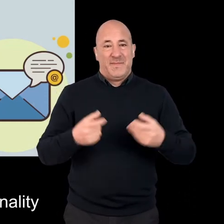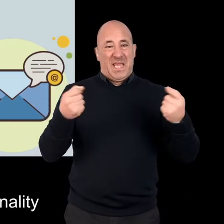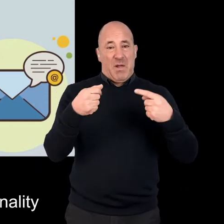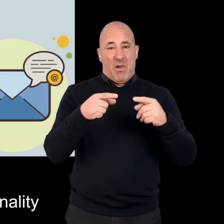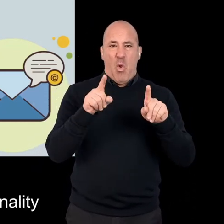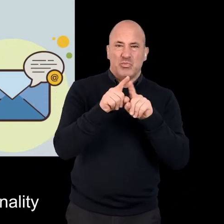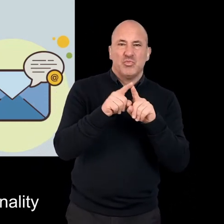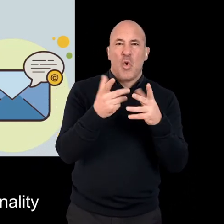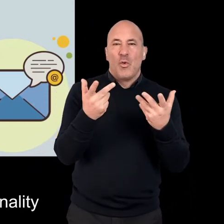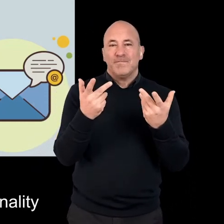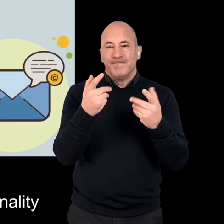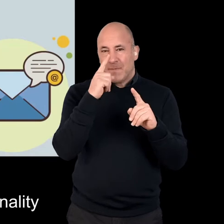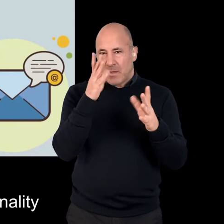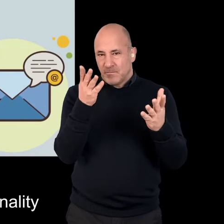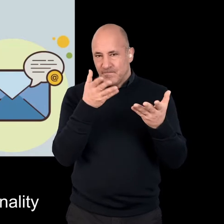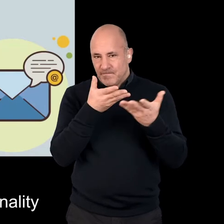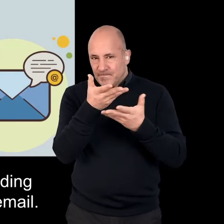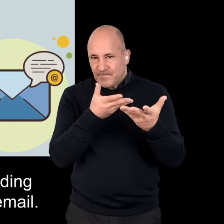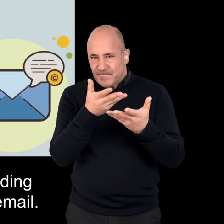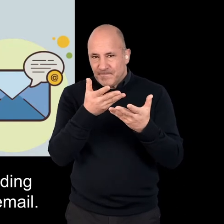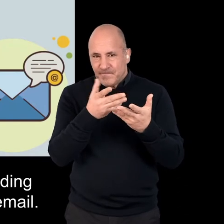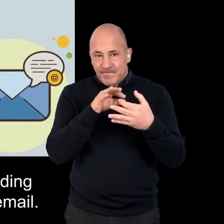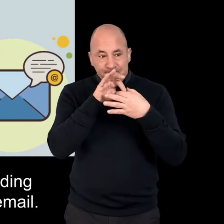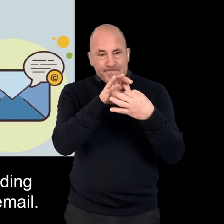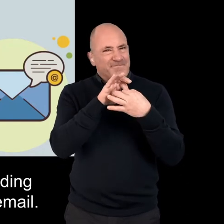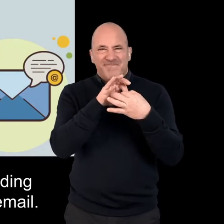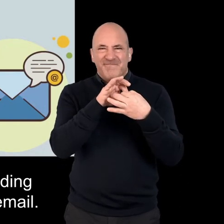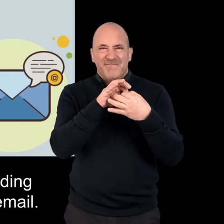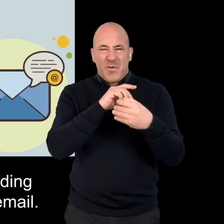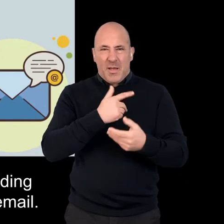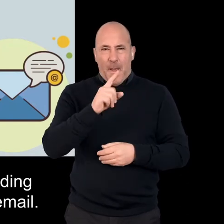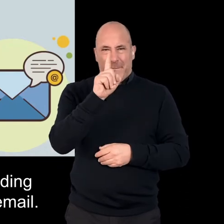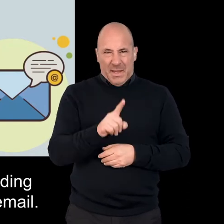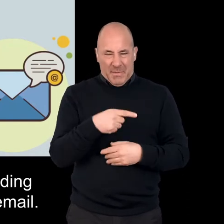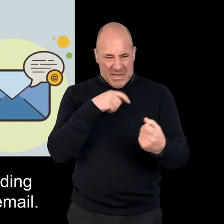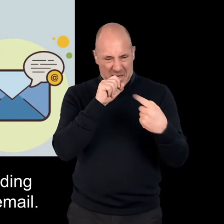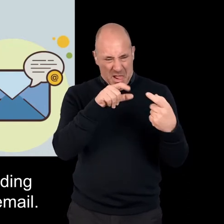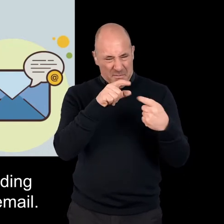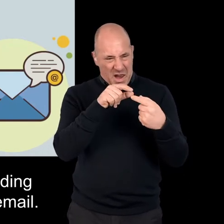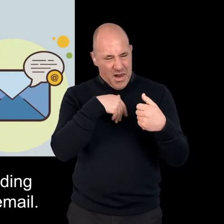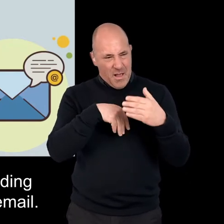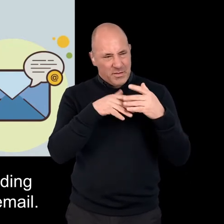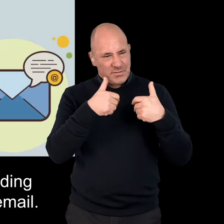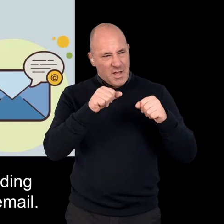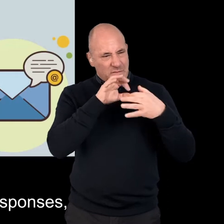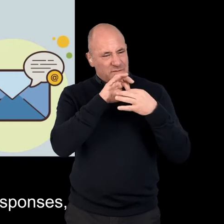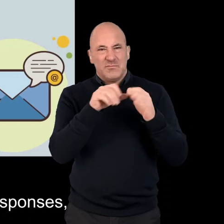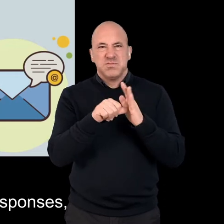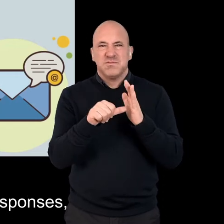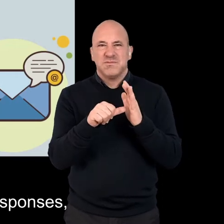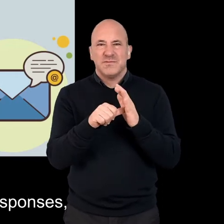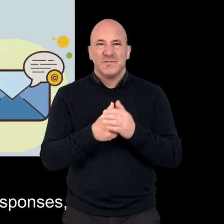Email may also impact on relationality as a lot of people might find building relationships more difficult over email.